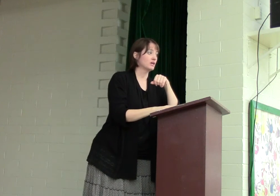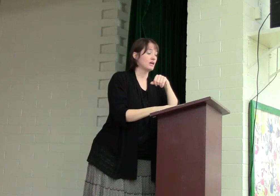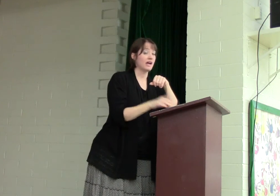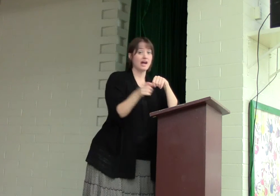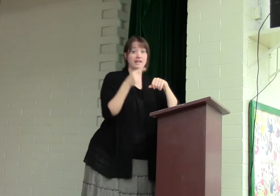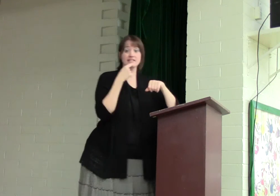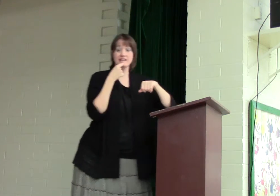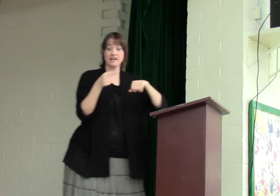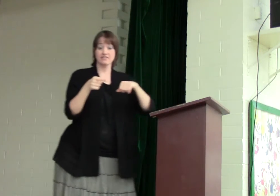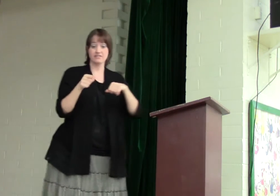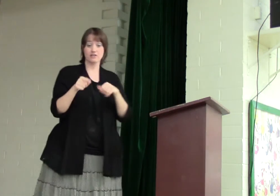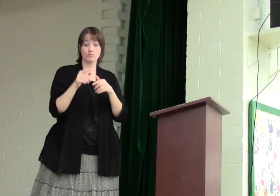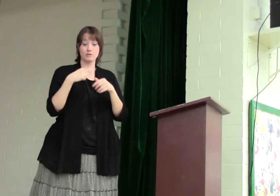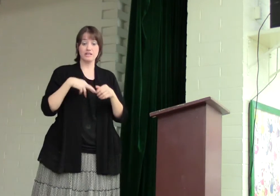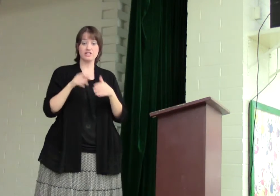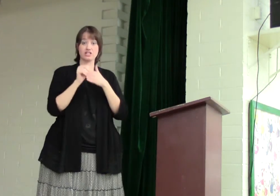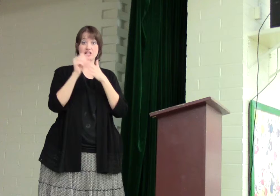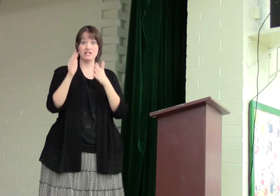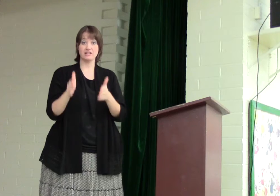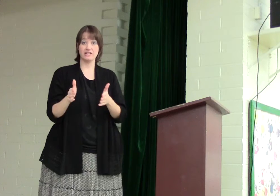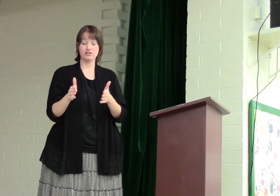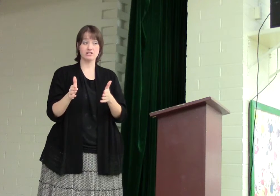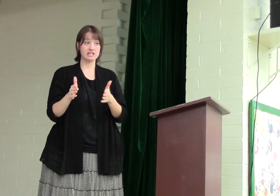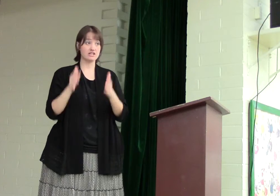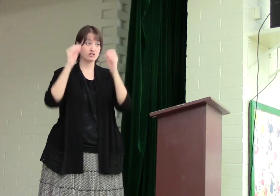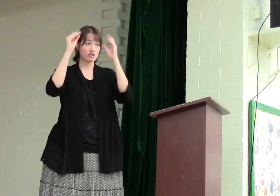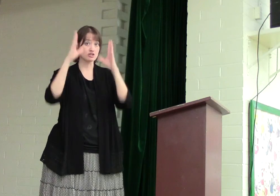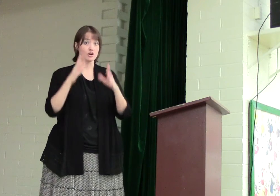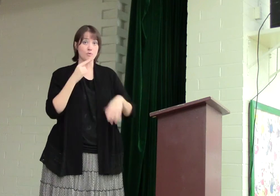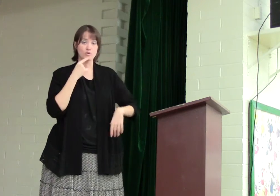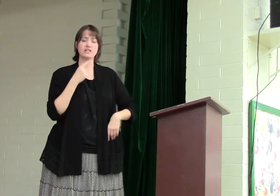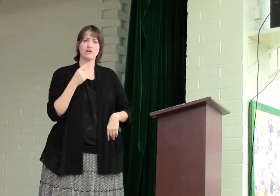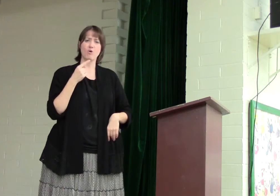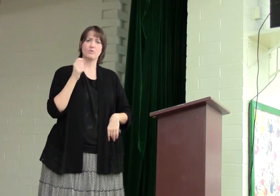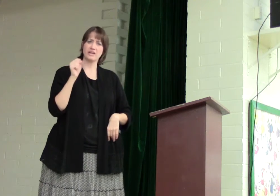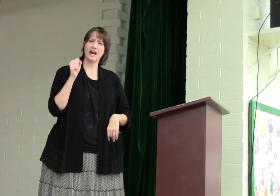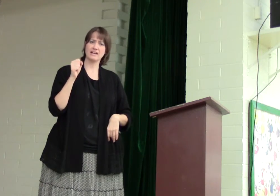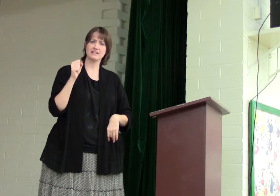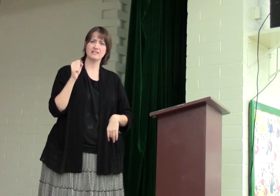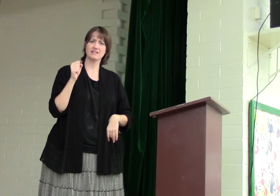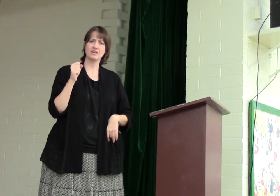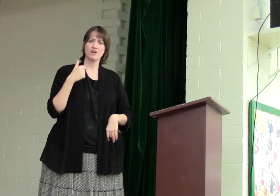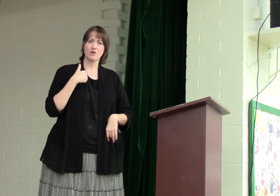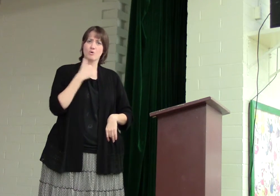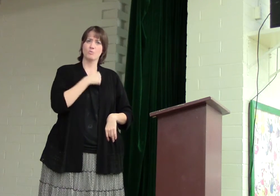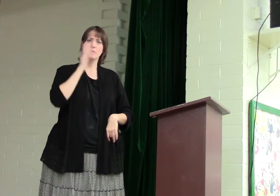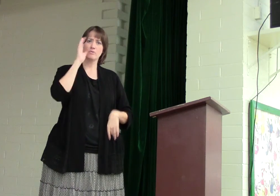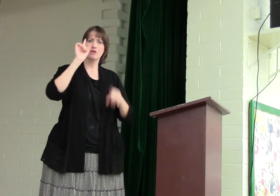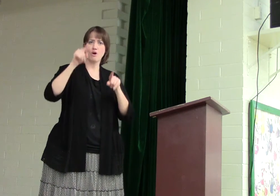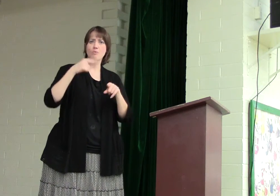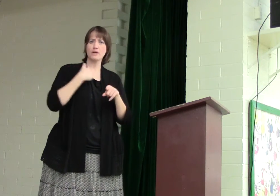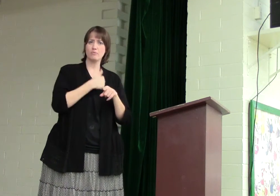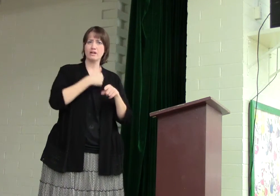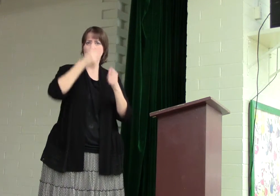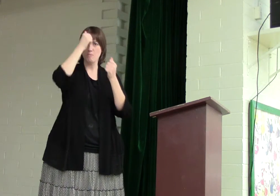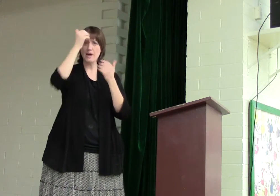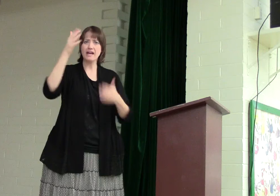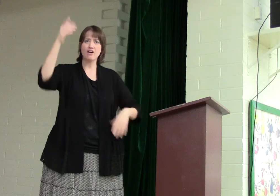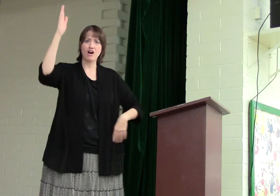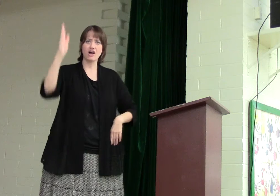And he's saying the religious leaders and teachers were saying, oh, yeah, we will go, we will obey God.